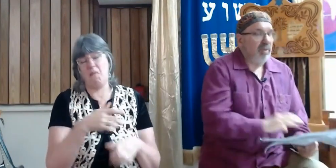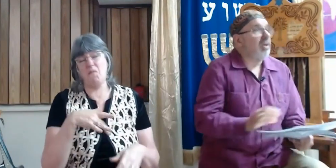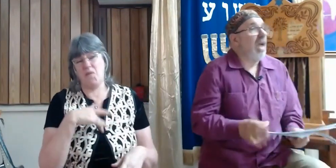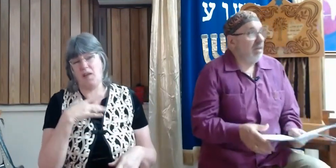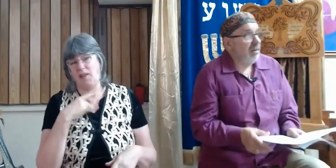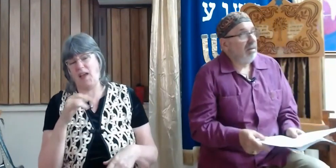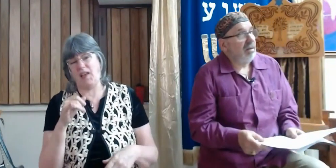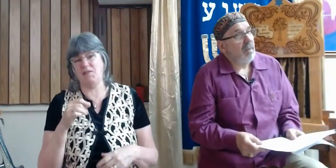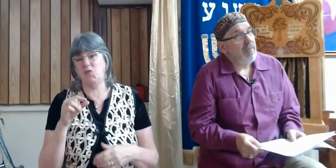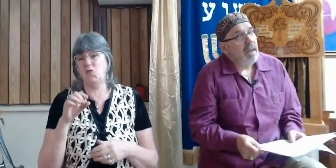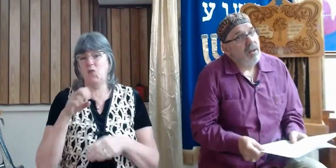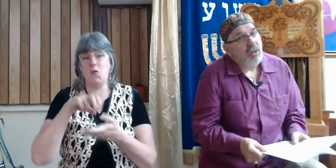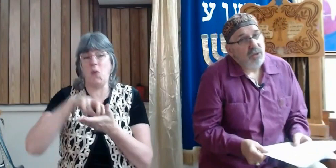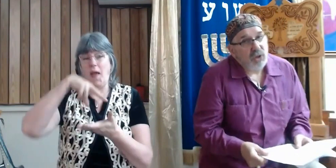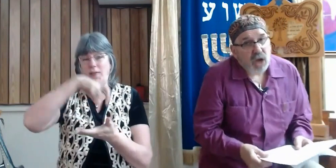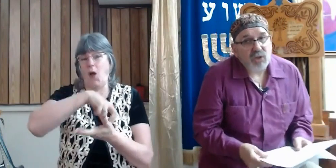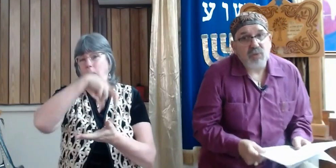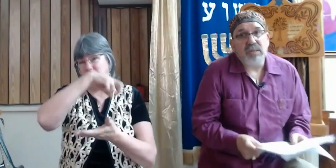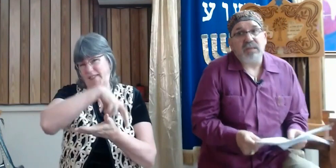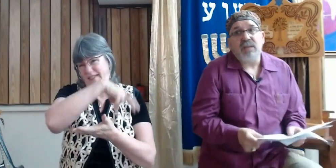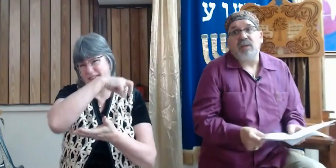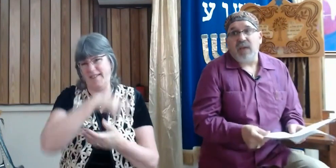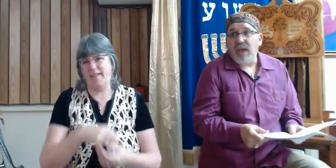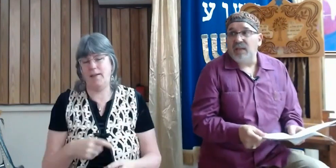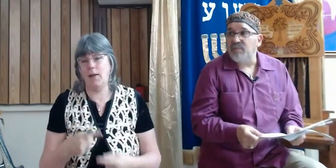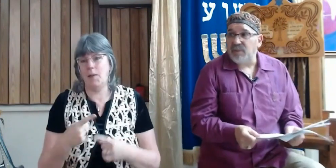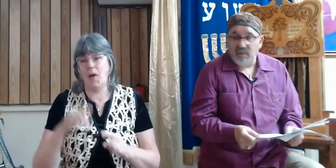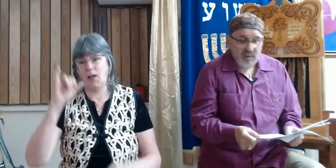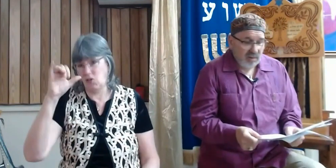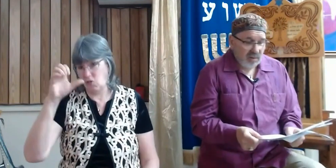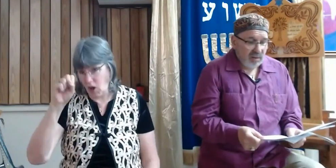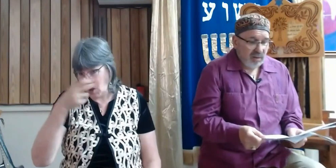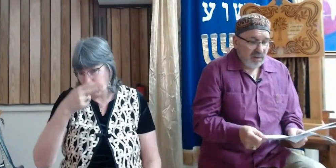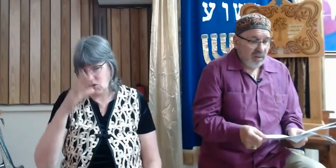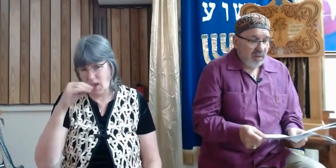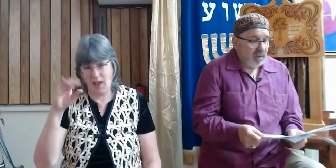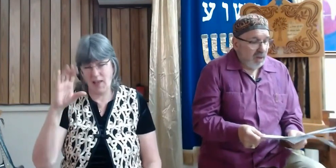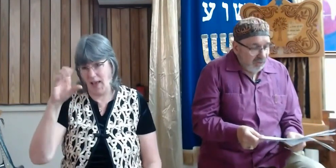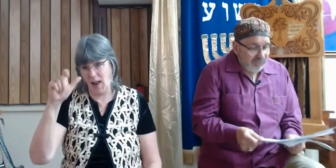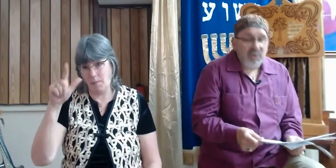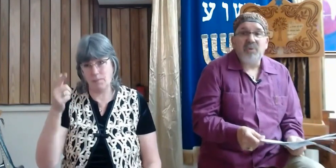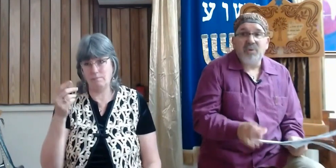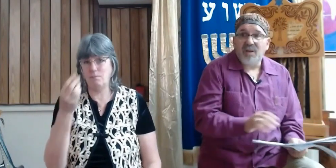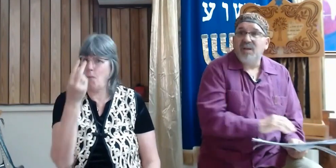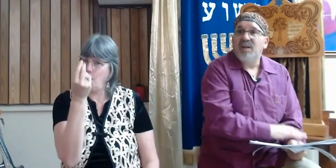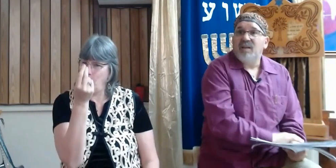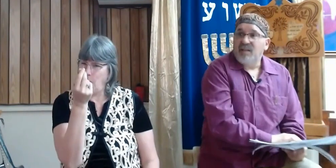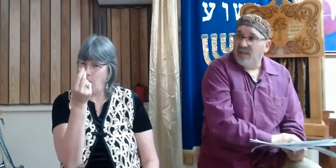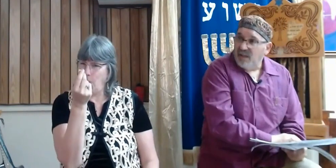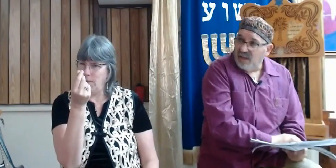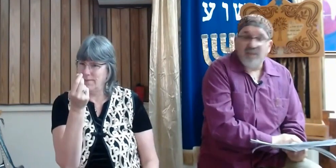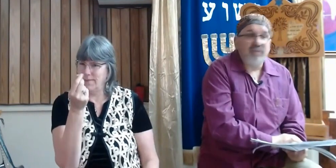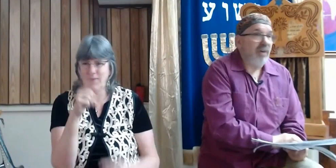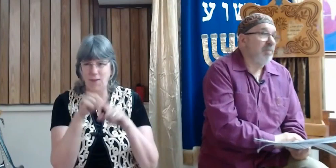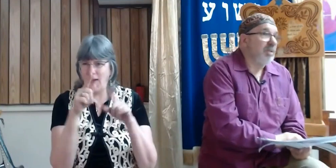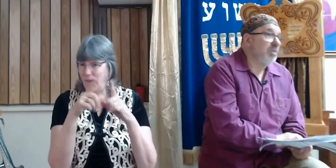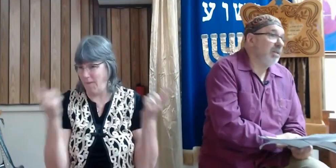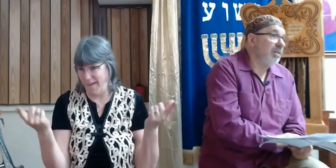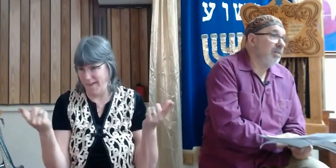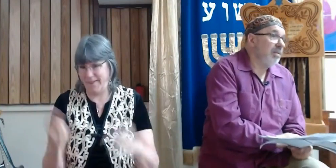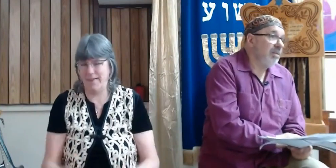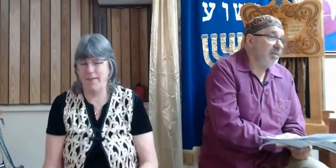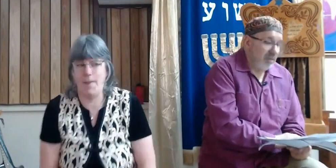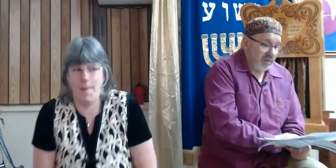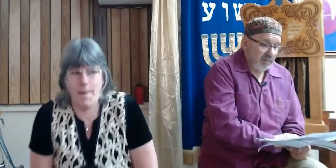But again, the Joshua's and the Caleb's are few and far